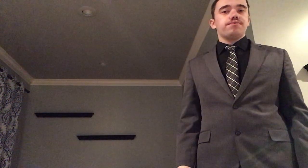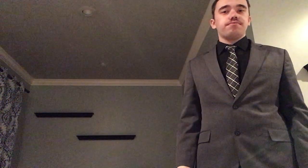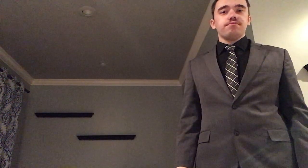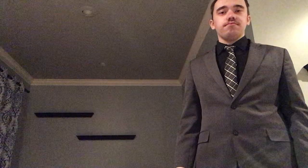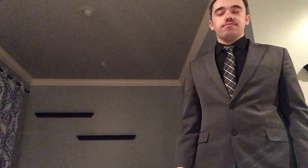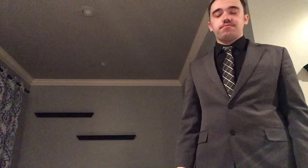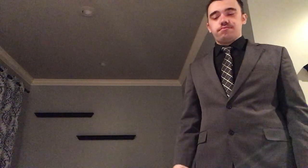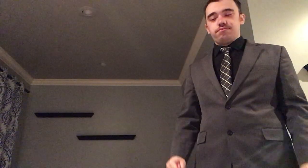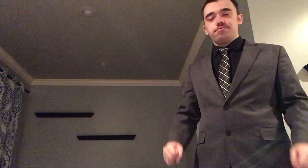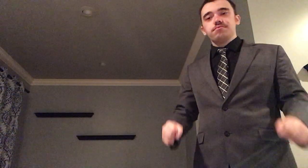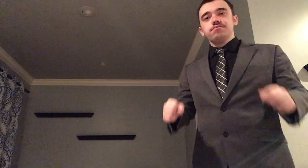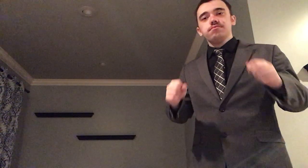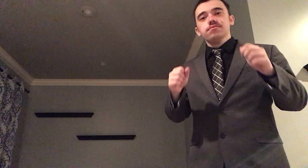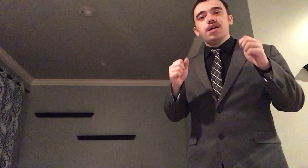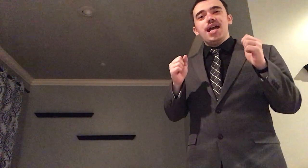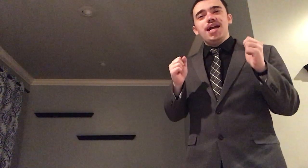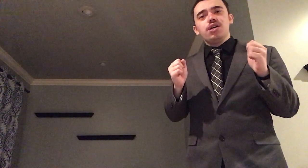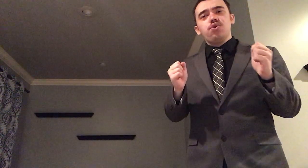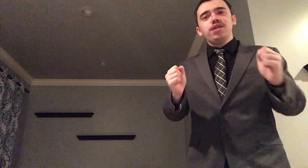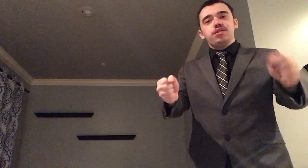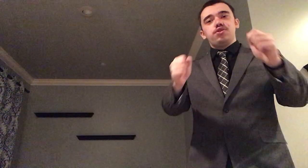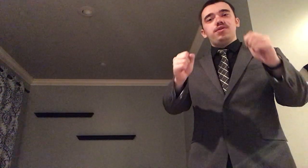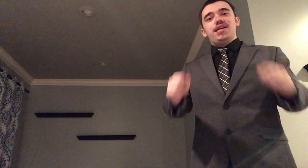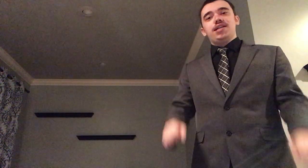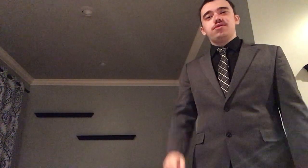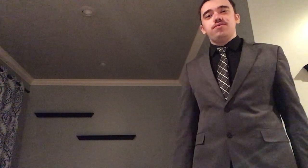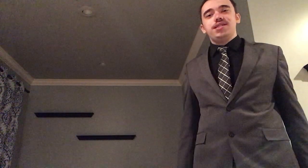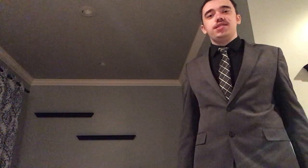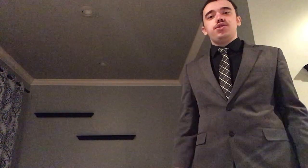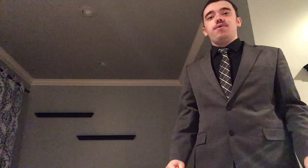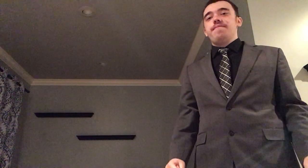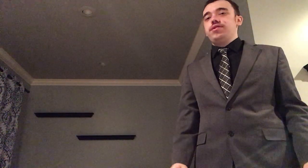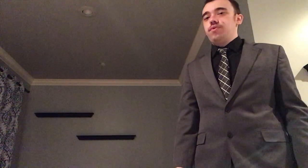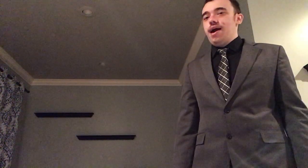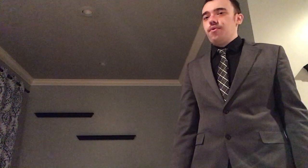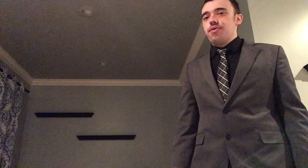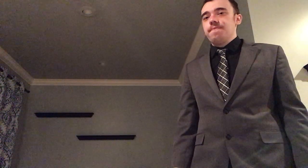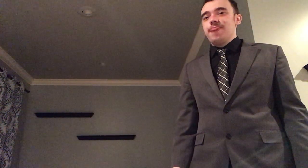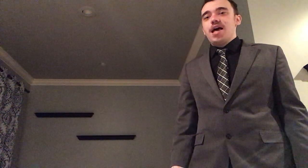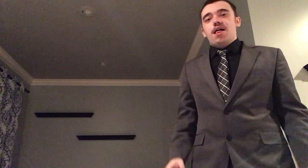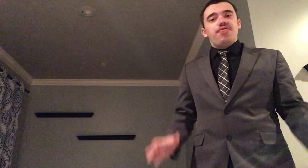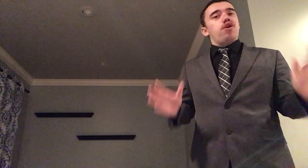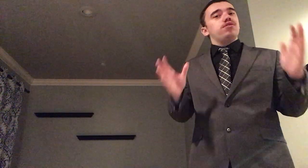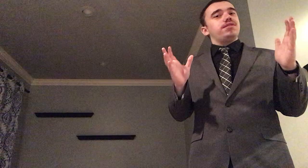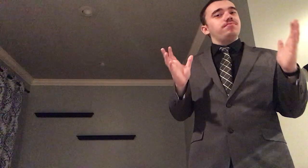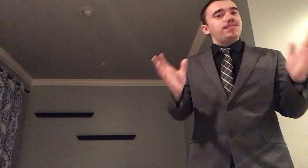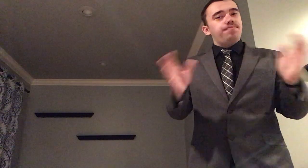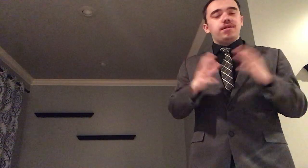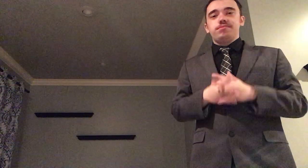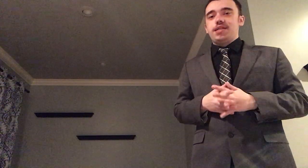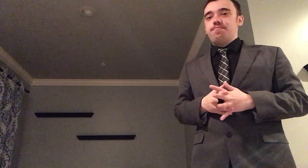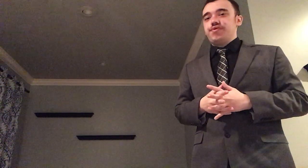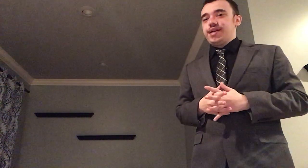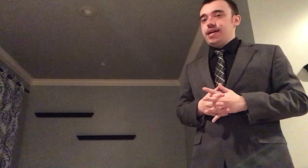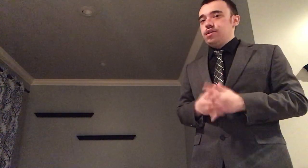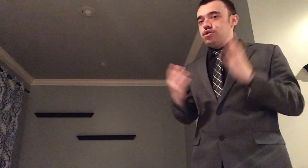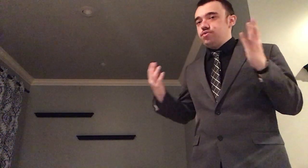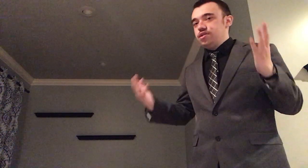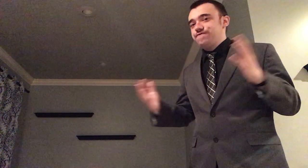and according to the national institute of mental health there are some symptoms that pertain to this